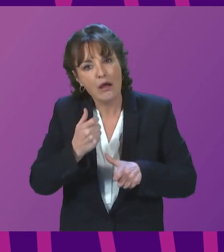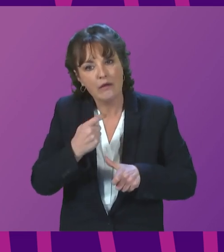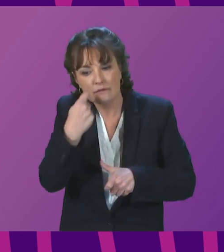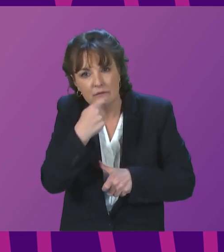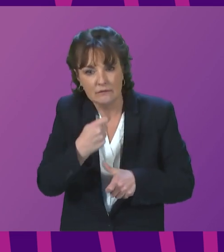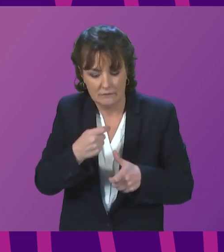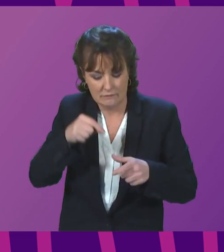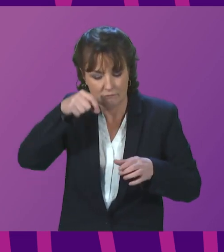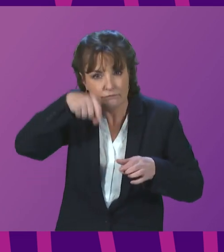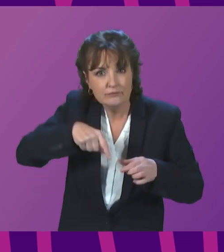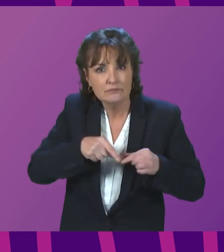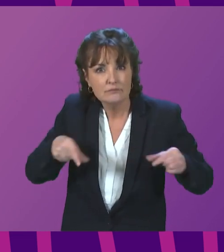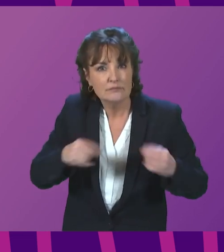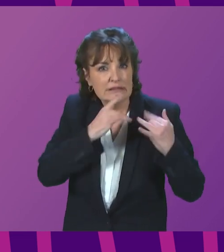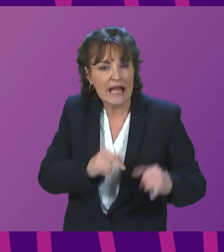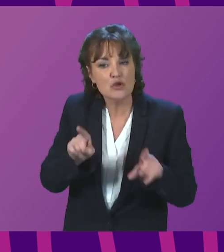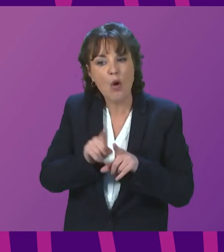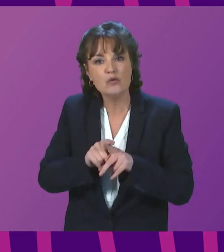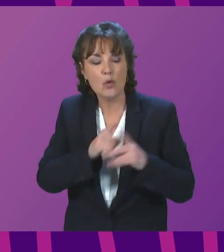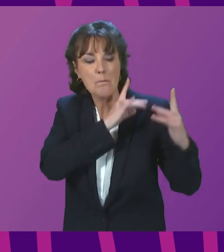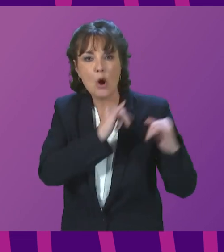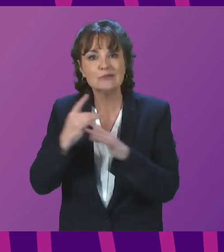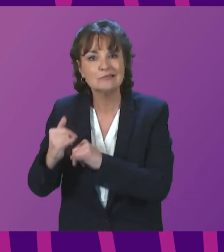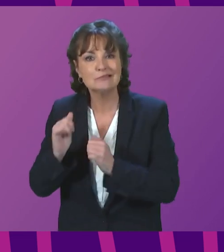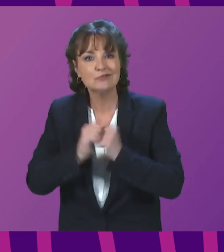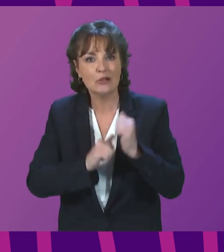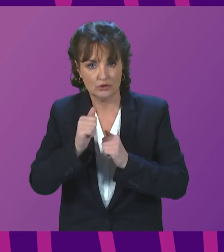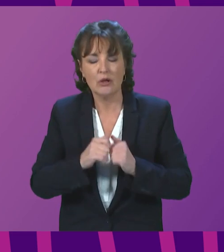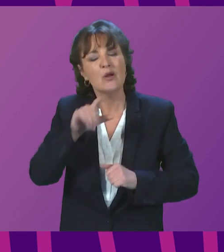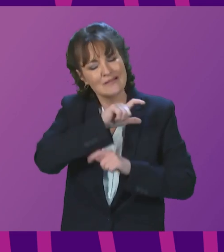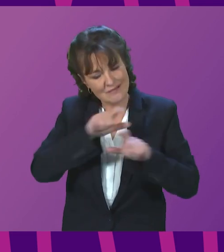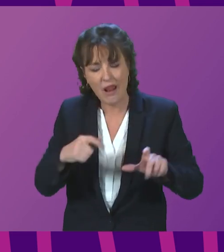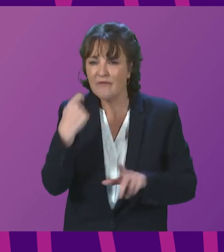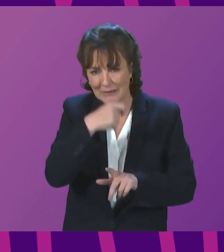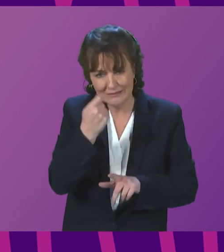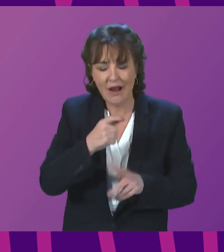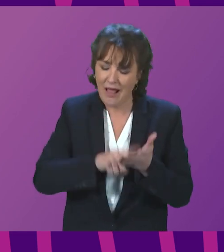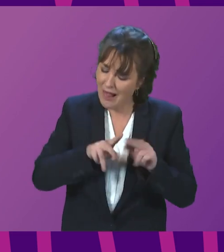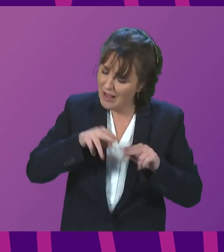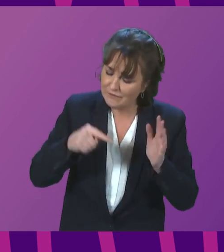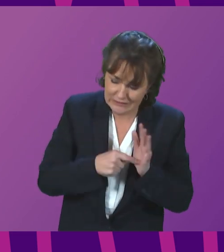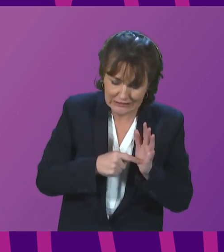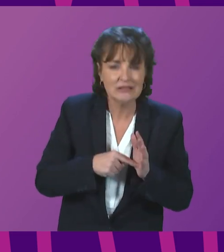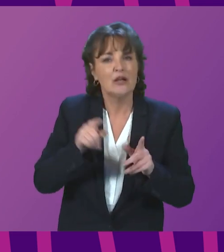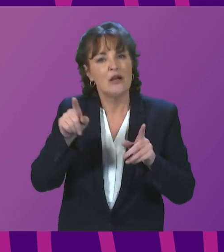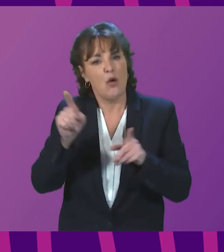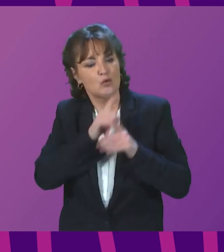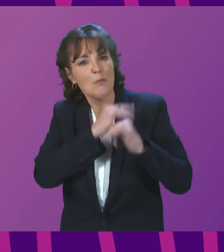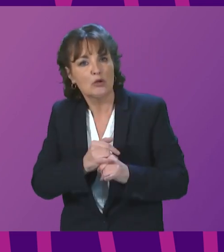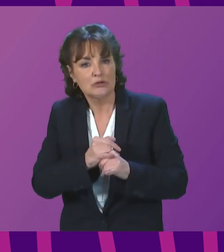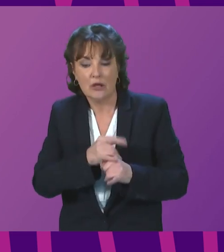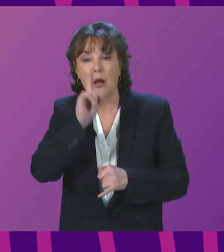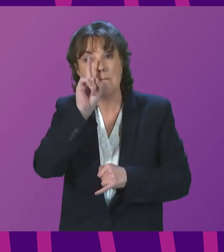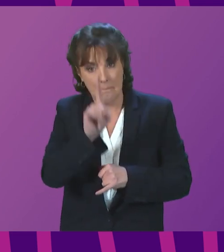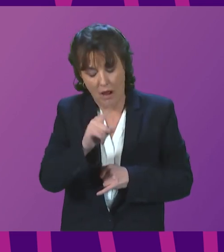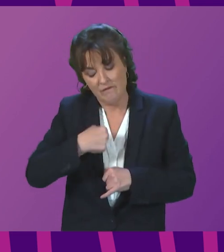effective surveillance infrastructure. Access to PCR and lateral flow tests will continue to be supported throughout the transition phase and lateral flow tests